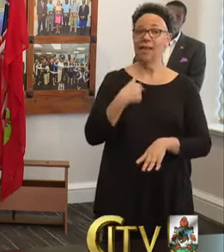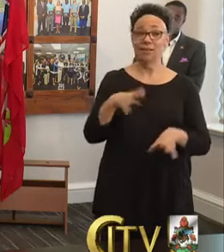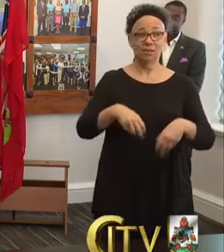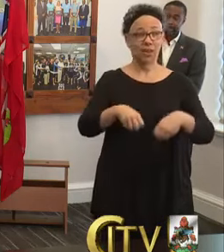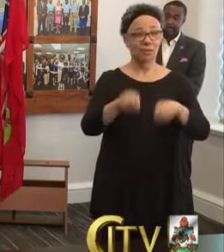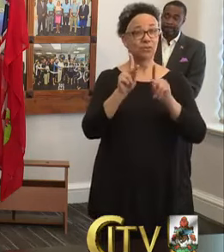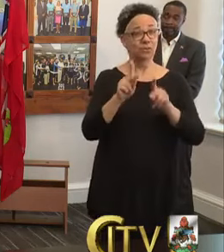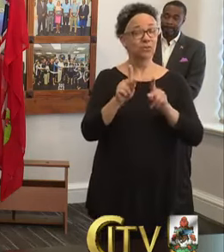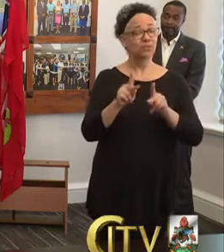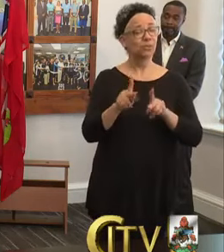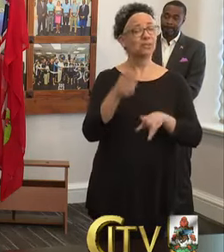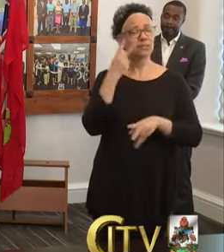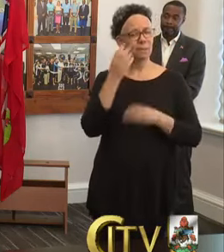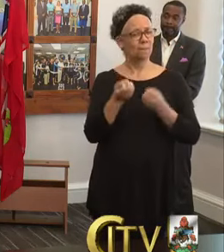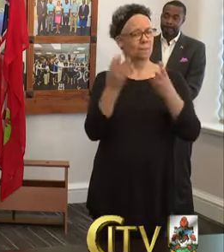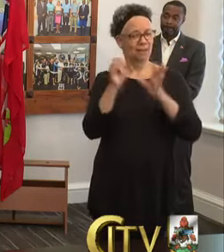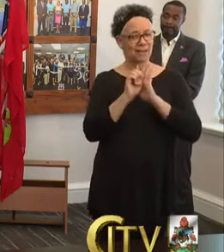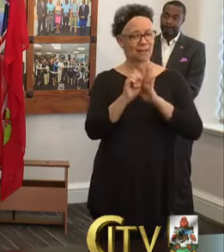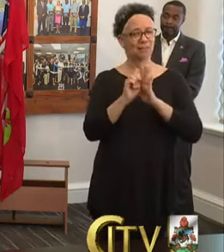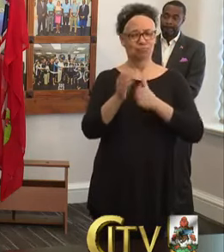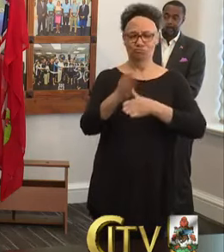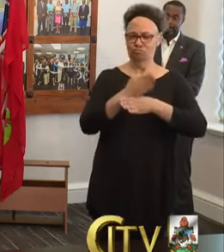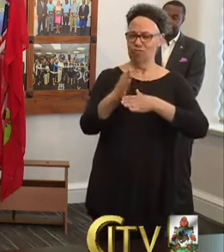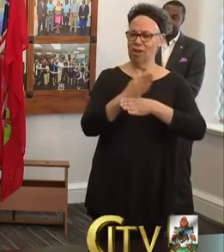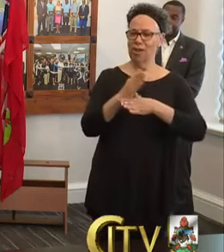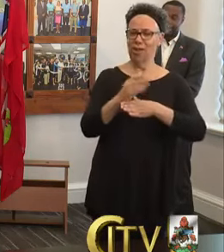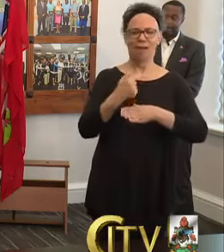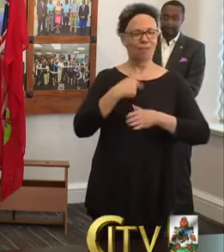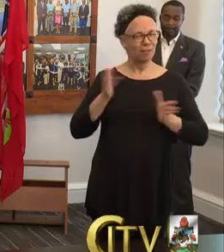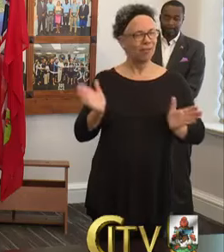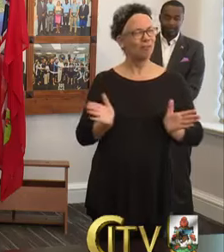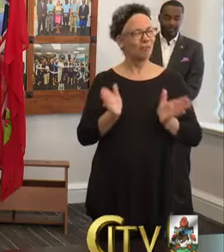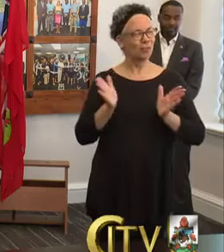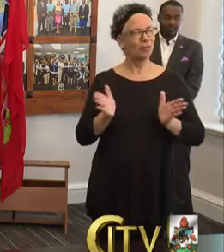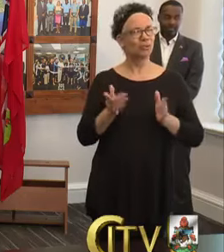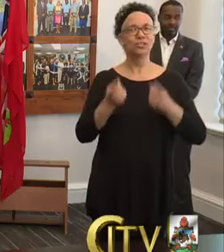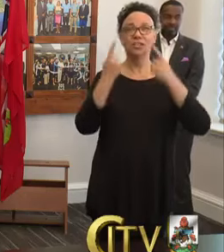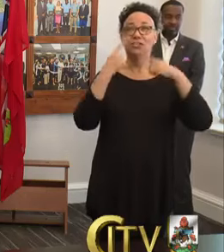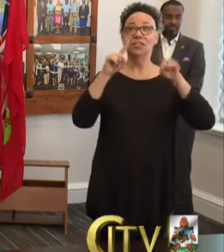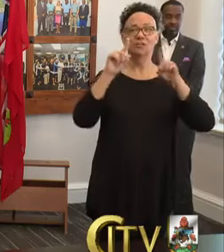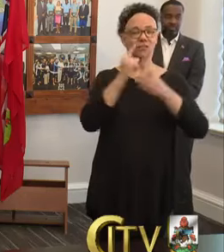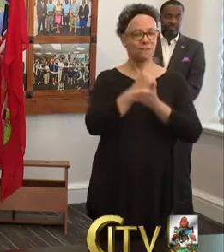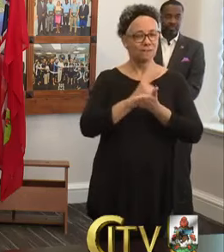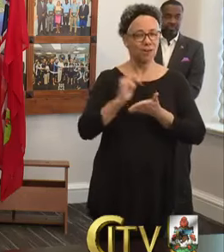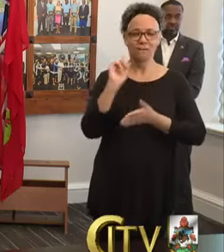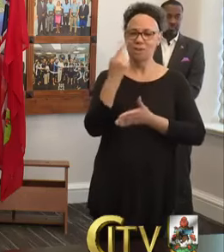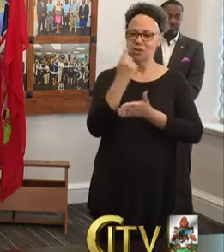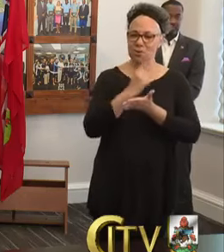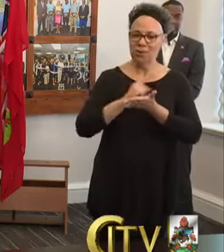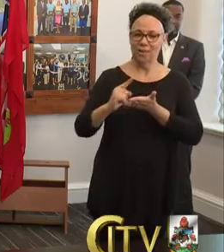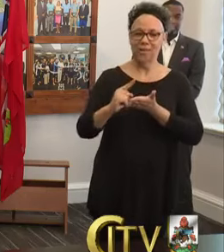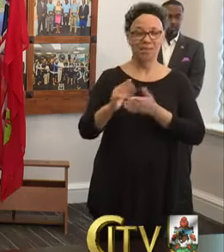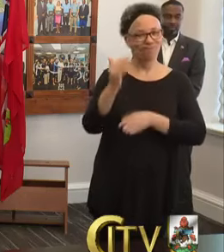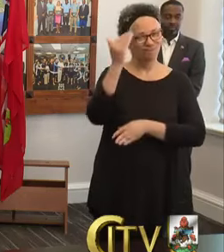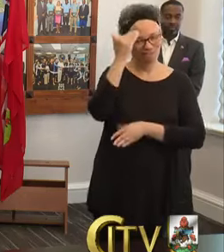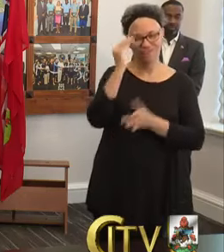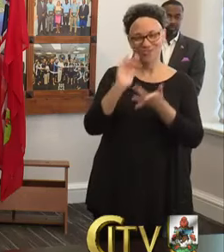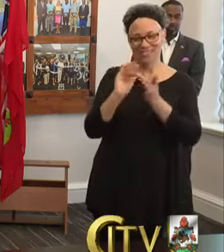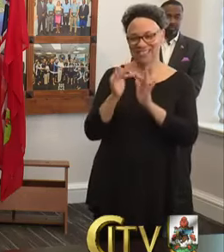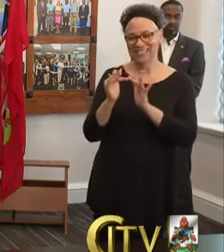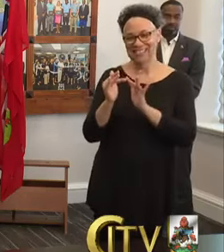view many examples shared with me. I am very encouraged of what was achieved during this first week recognizing their technological